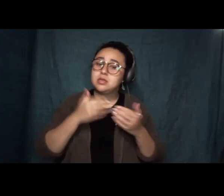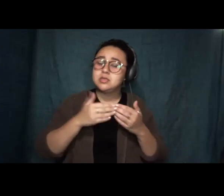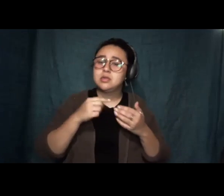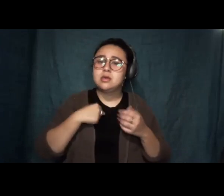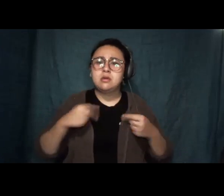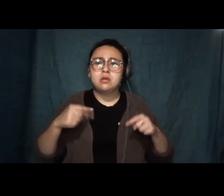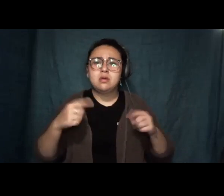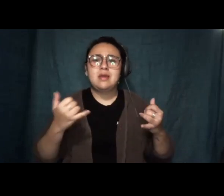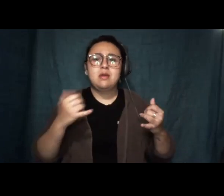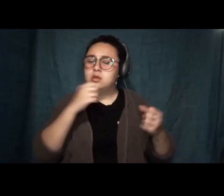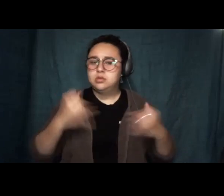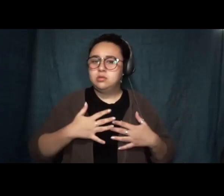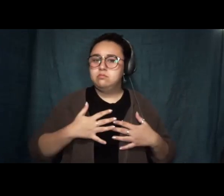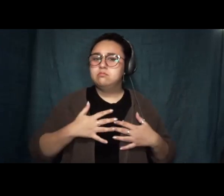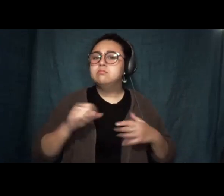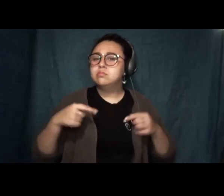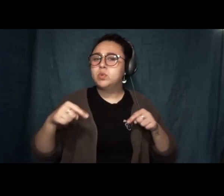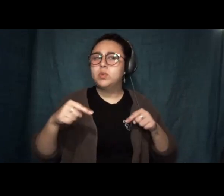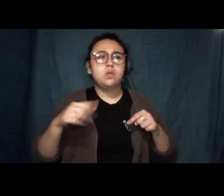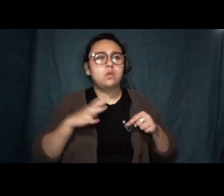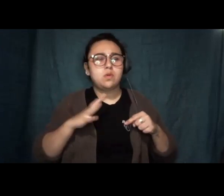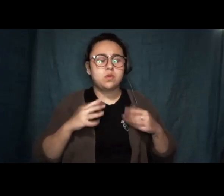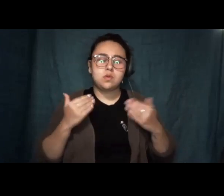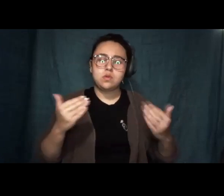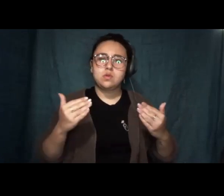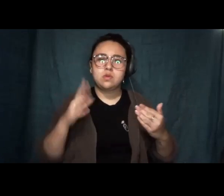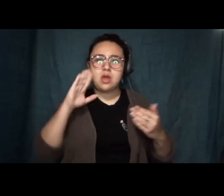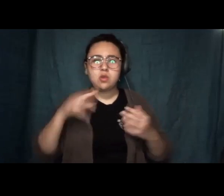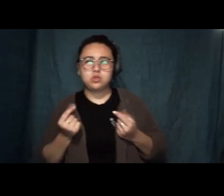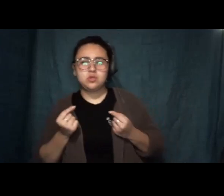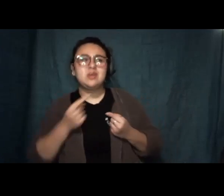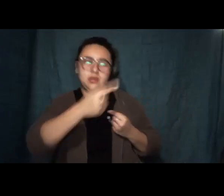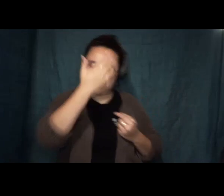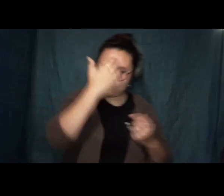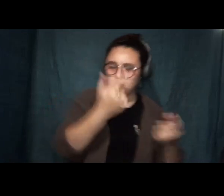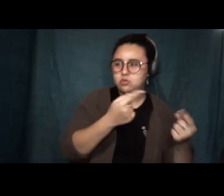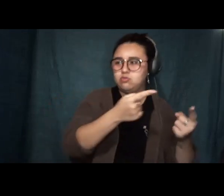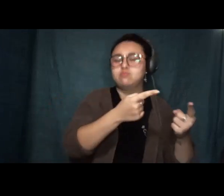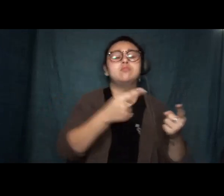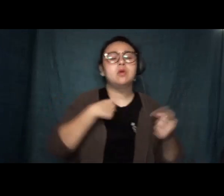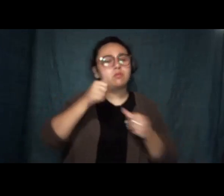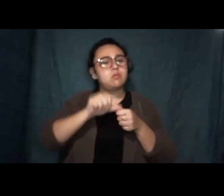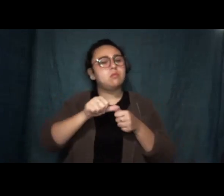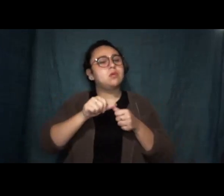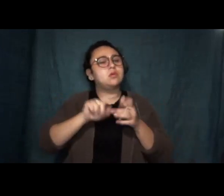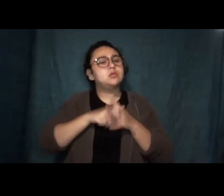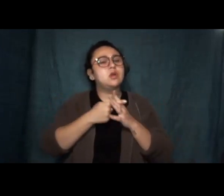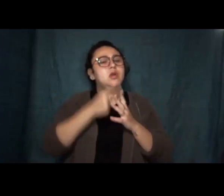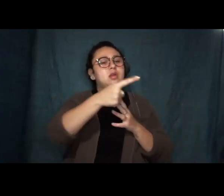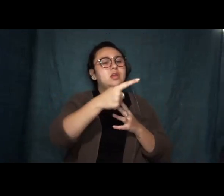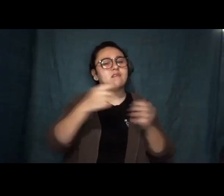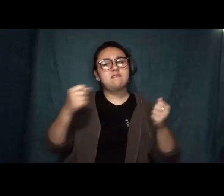terrified. I know what I have to do and he does too. I have to remember this all started because he feared our